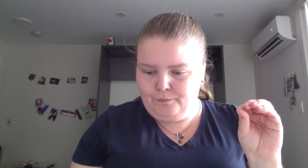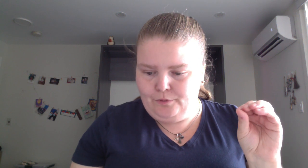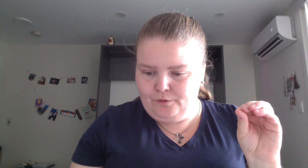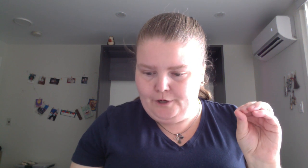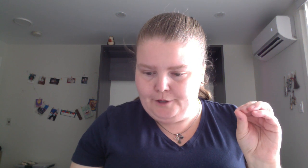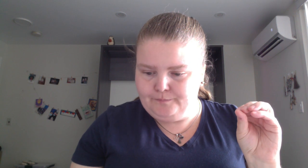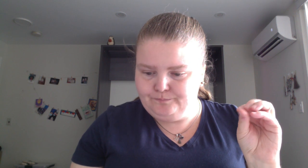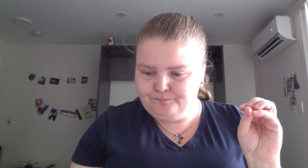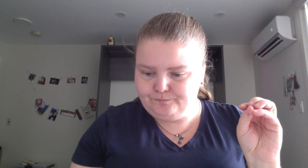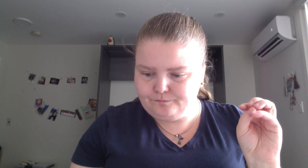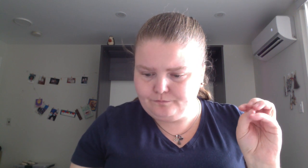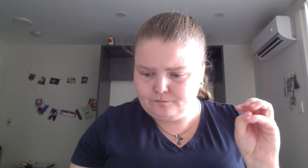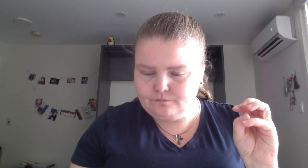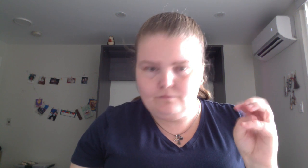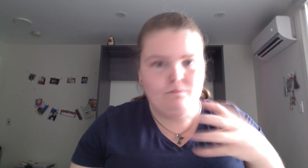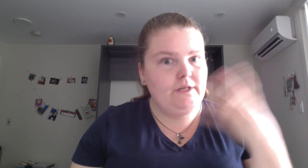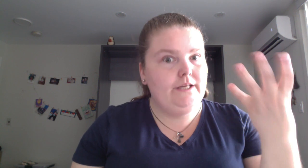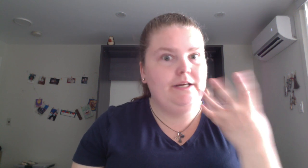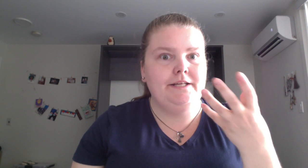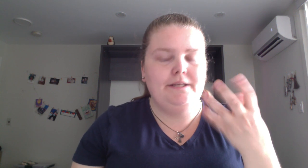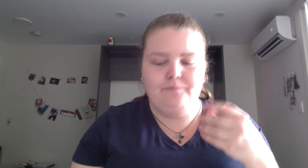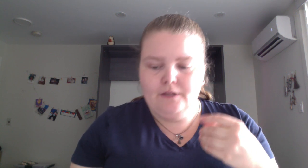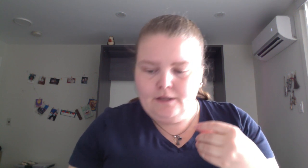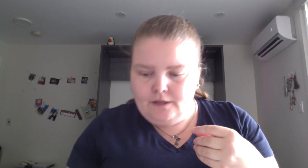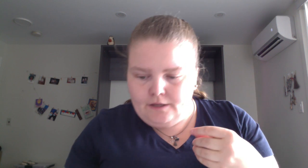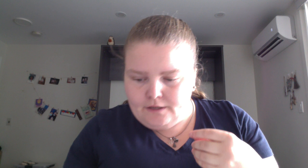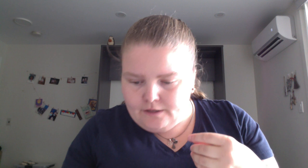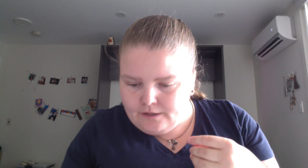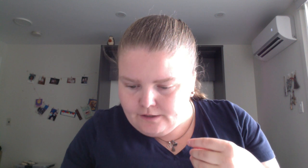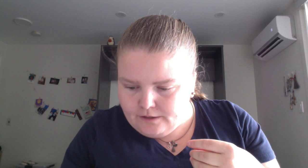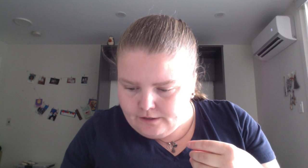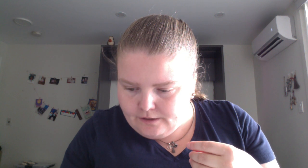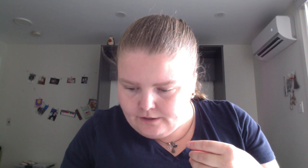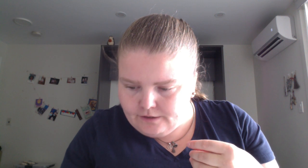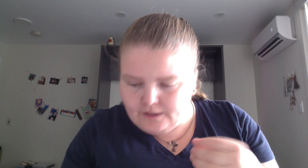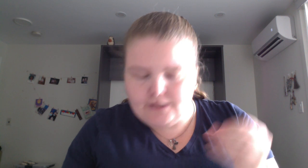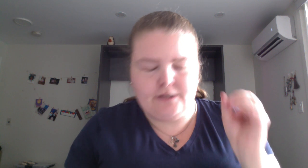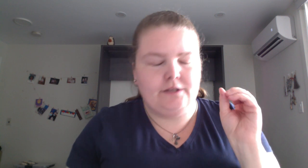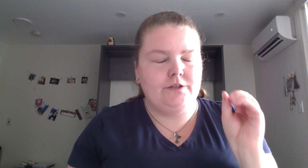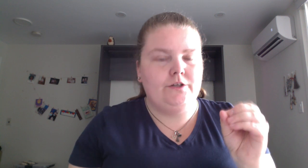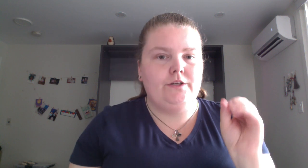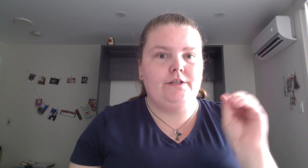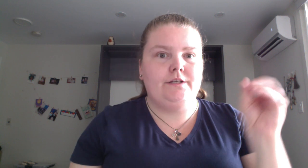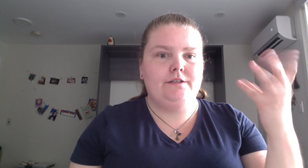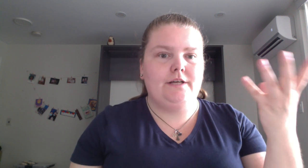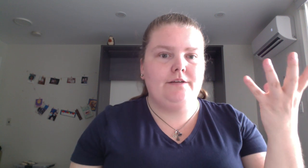in it. Like a good kind of,